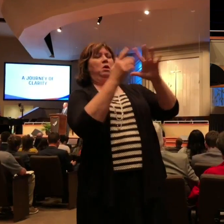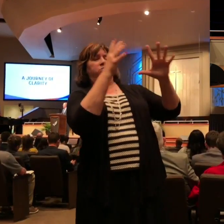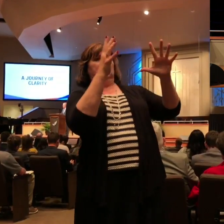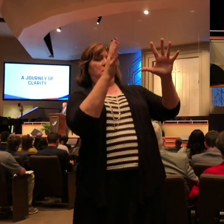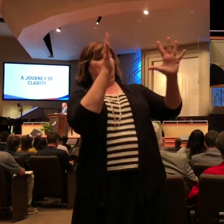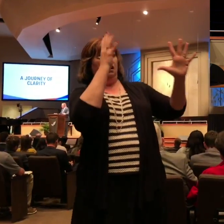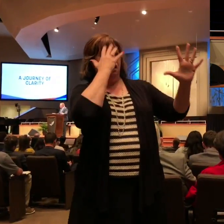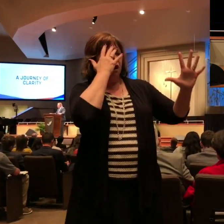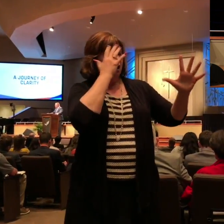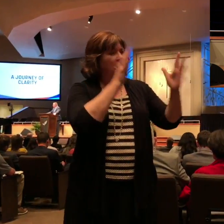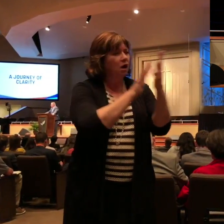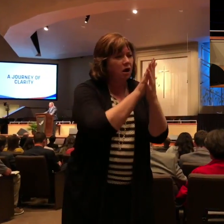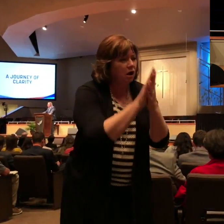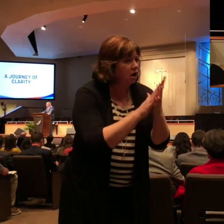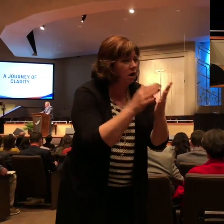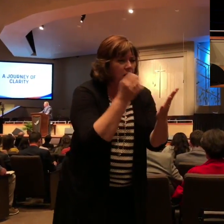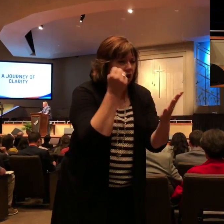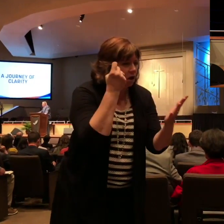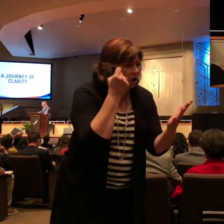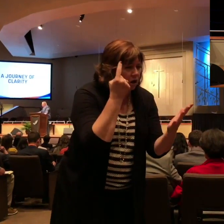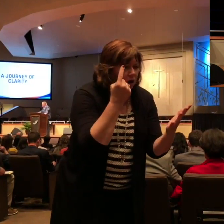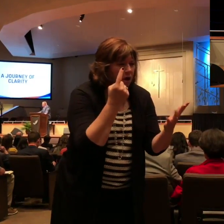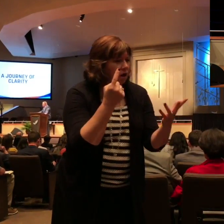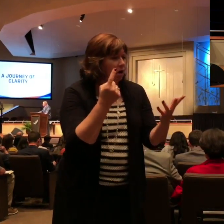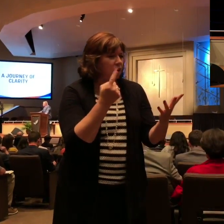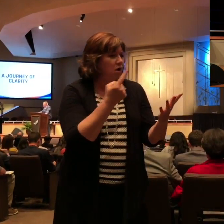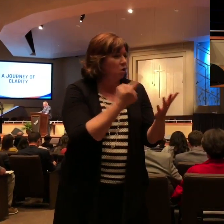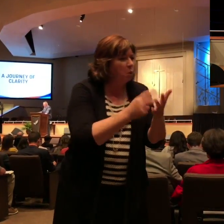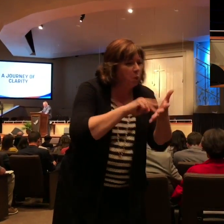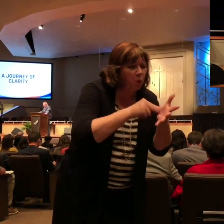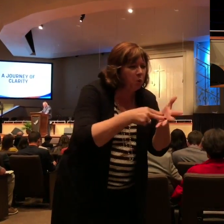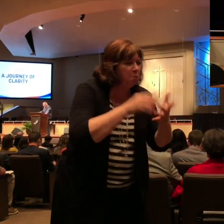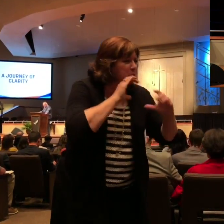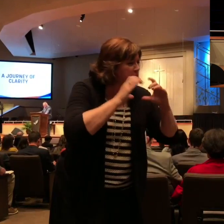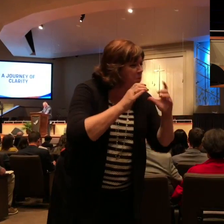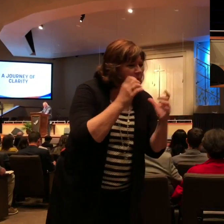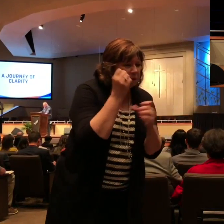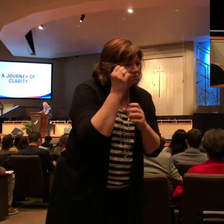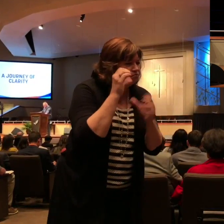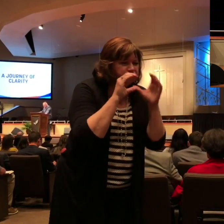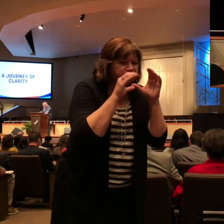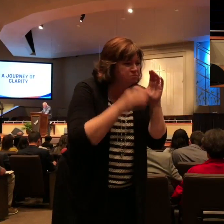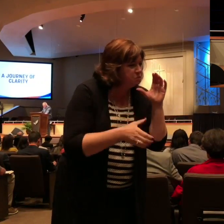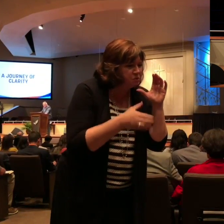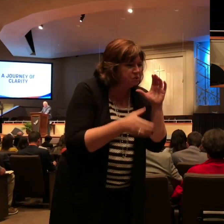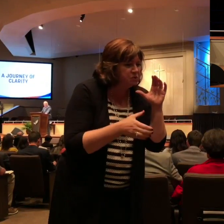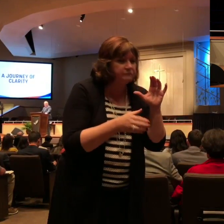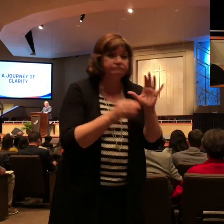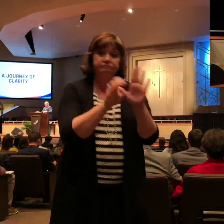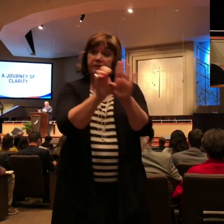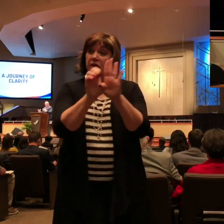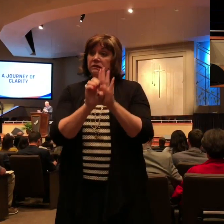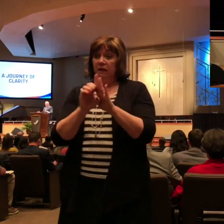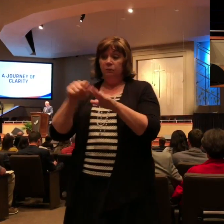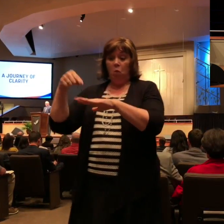and you were trying to figure out exactly what was being communicated? It's like the church in Louisville, Kentucky that was